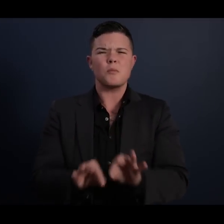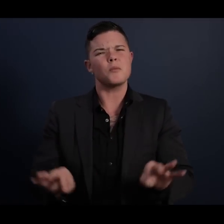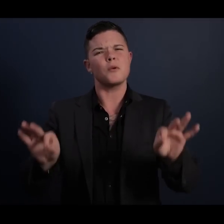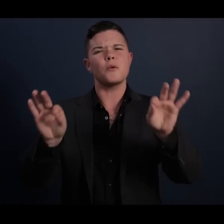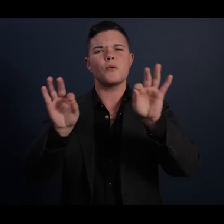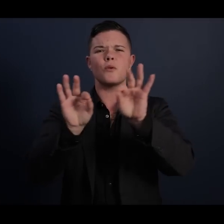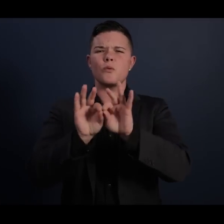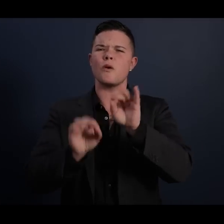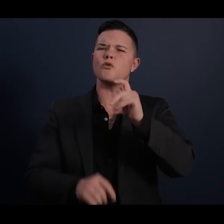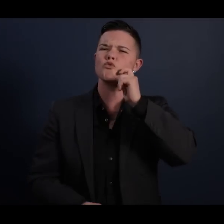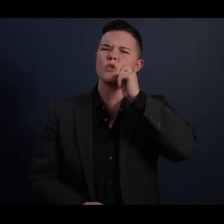of racial justice.